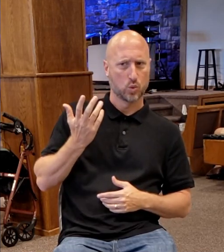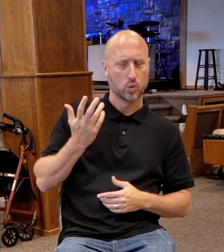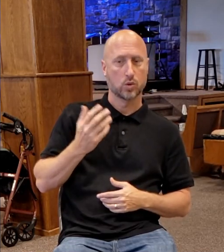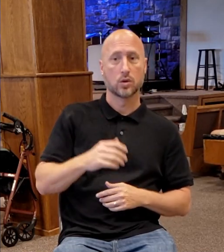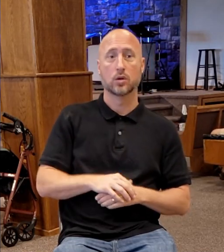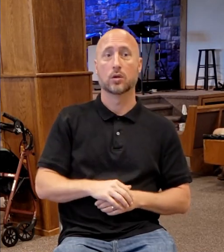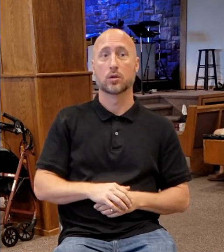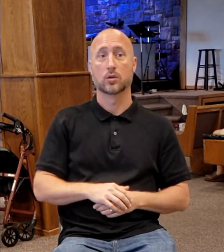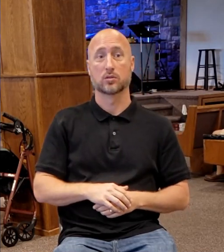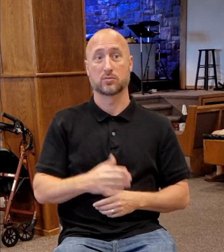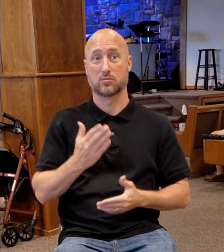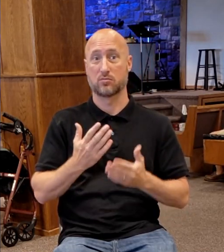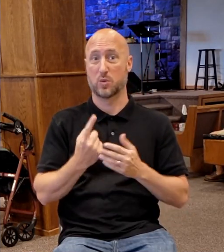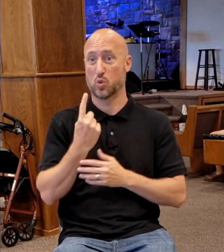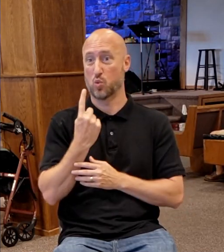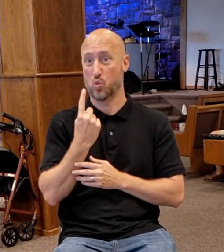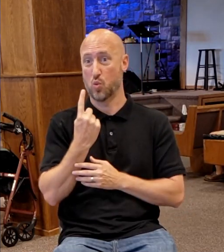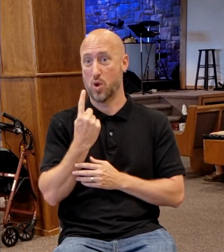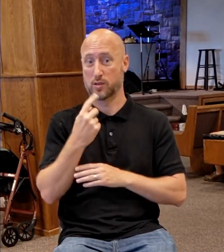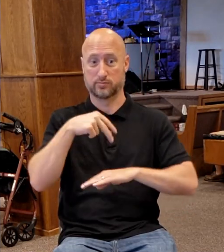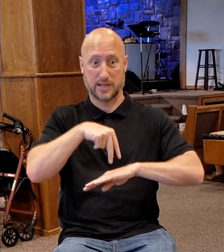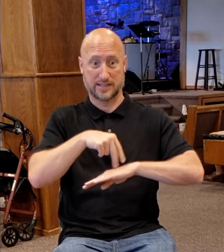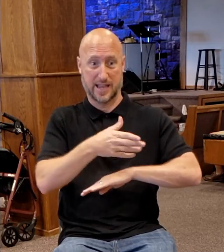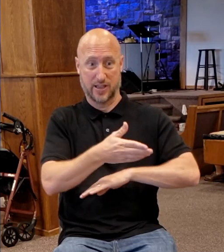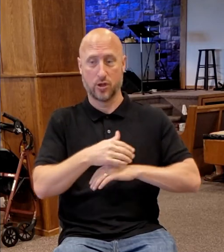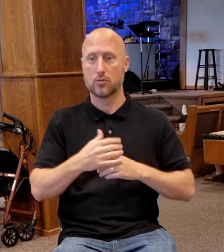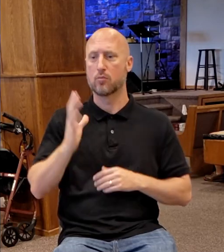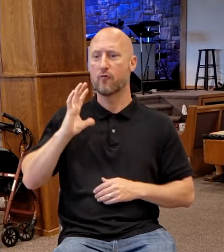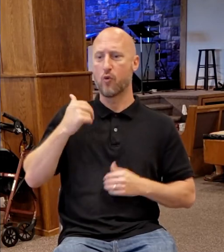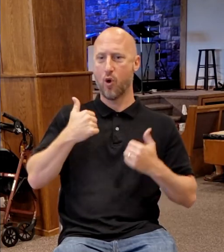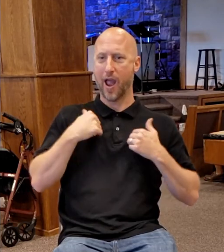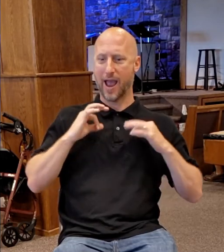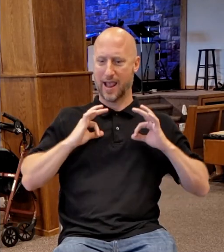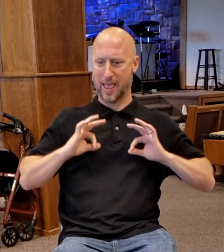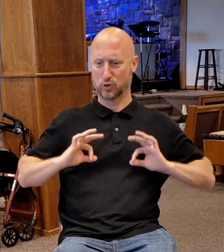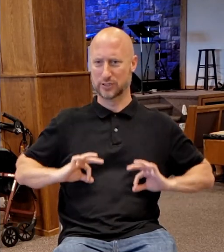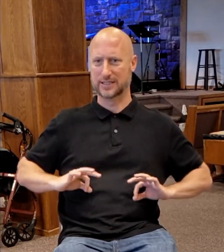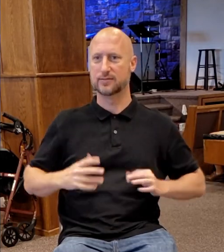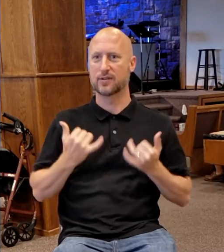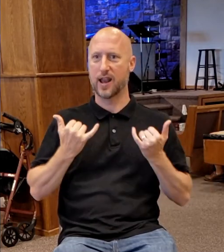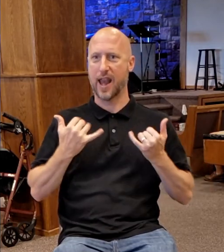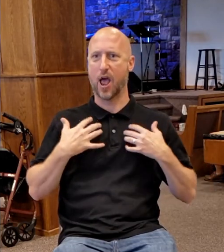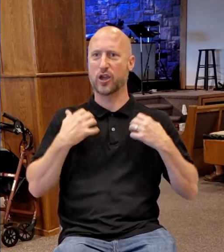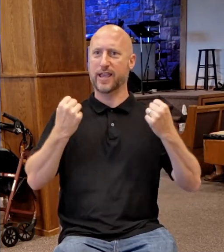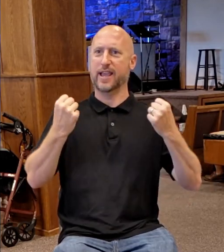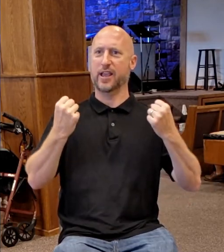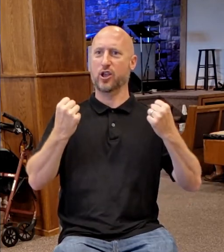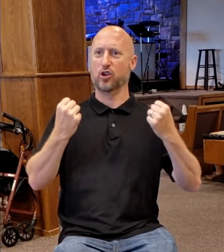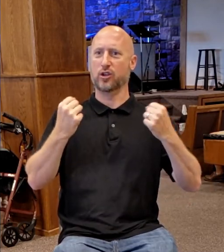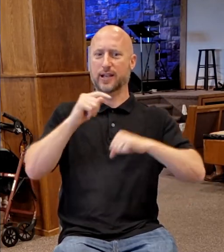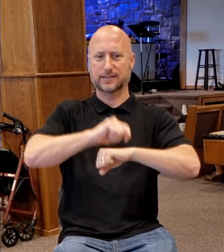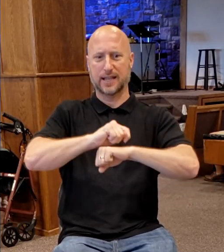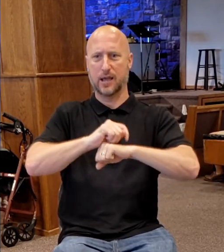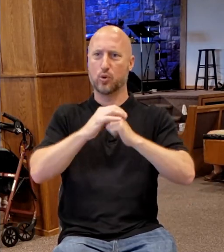Probably one standing there saying, I had leprosy. And here I am back in the temple worshiping. He's good. Or we were